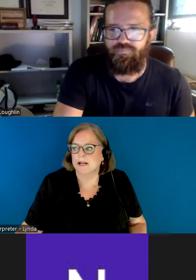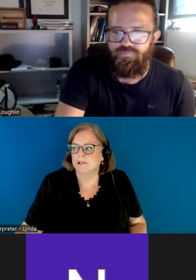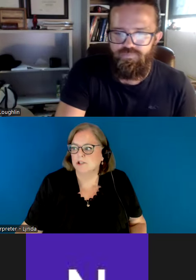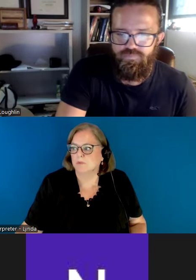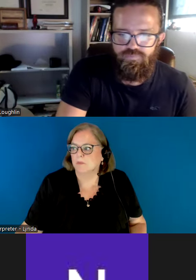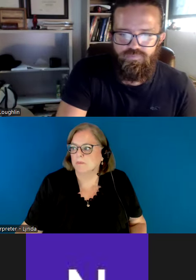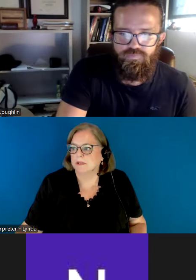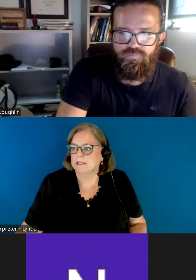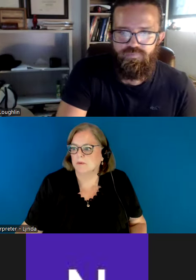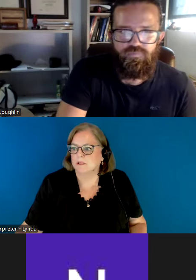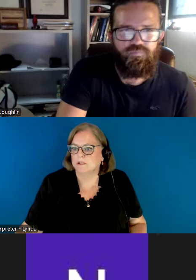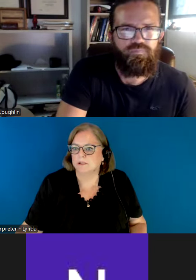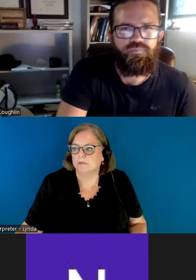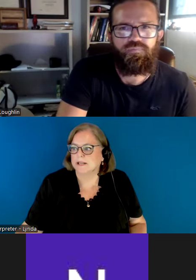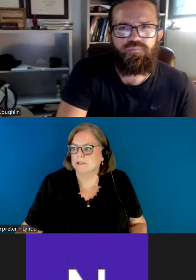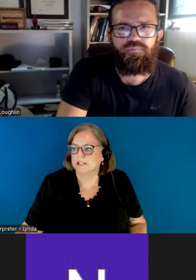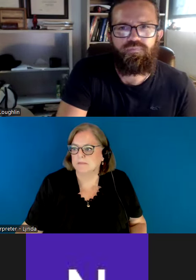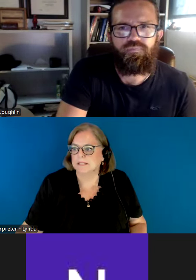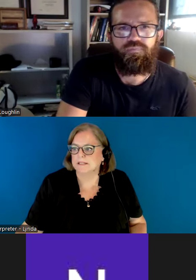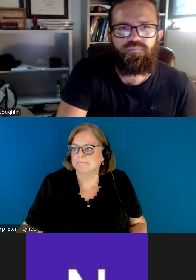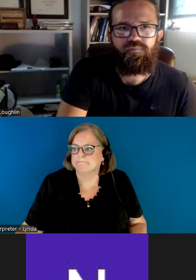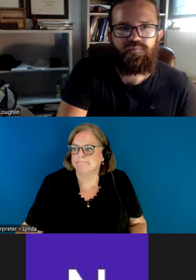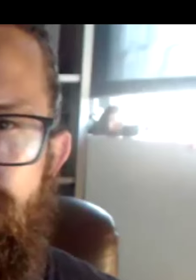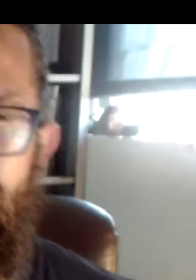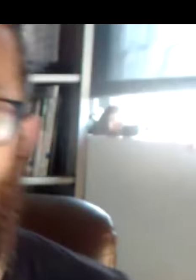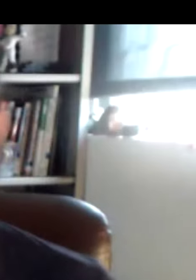And just a moment, please. I want to make an adjustment.